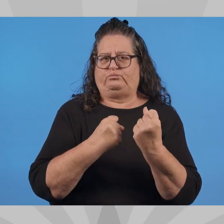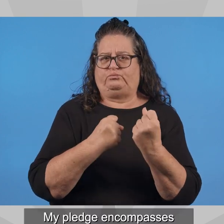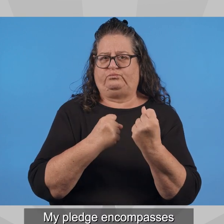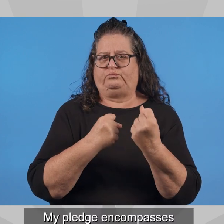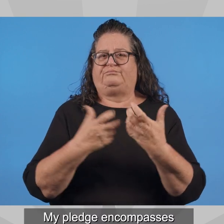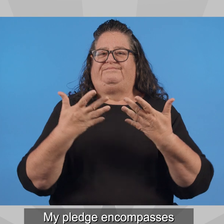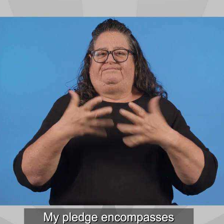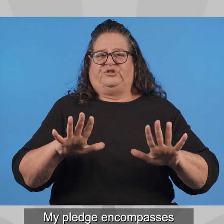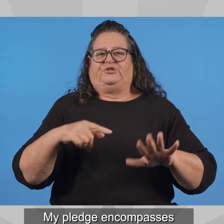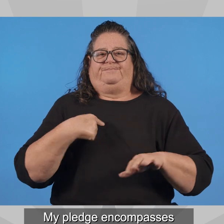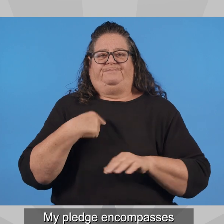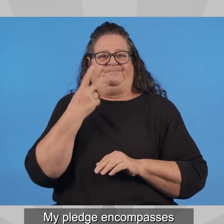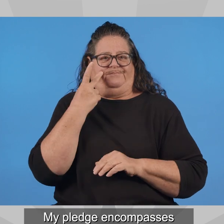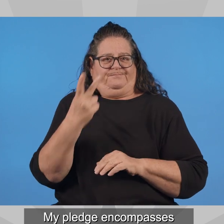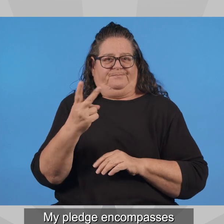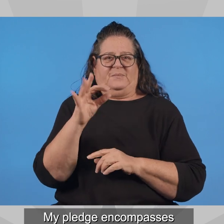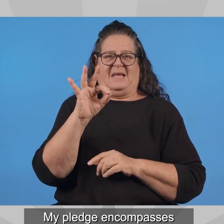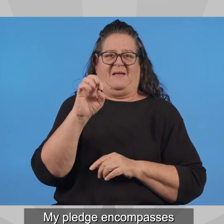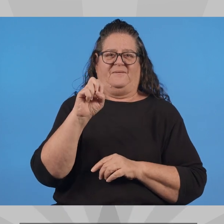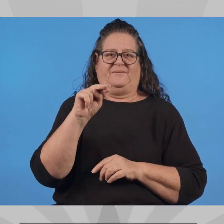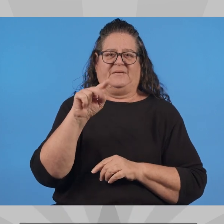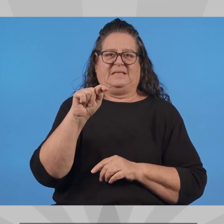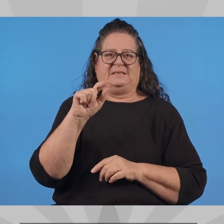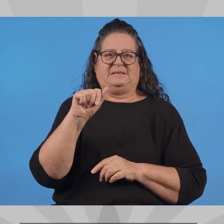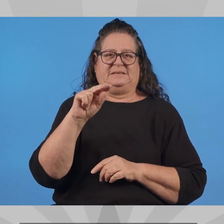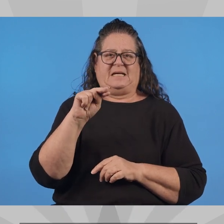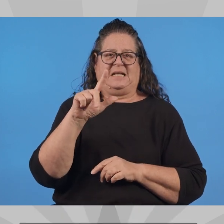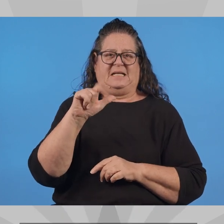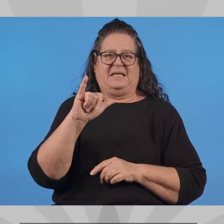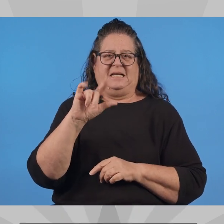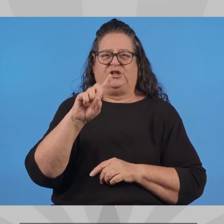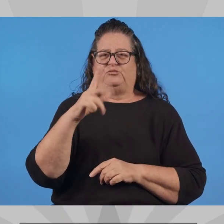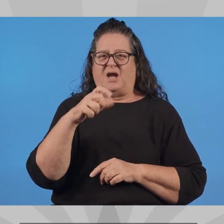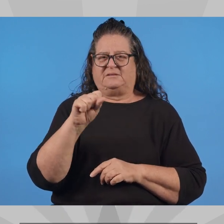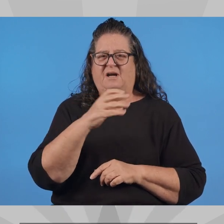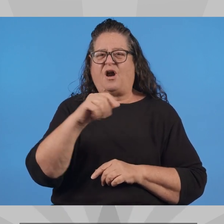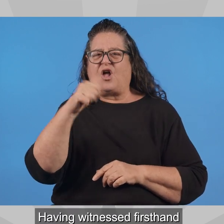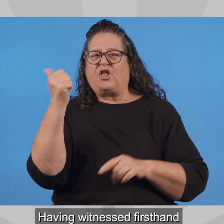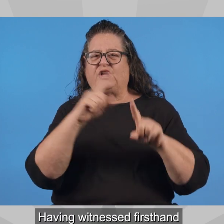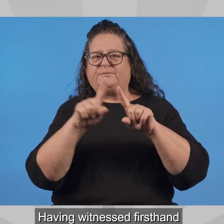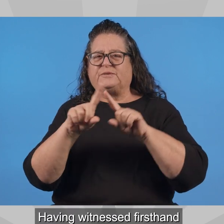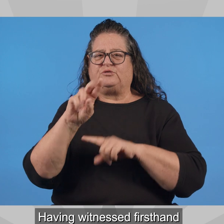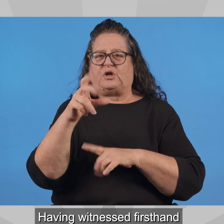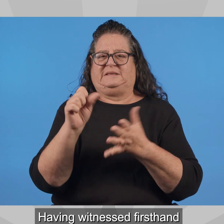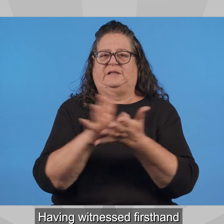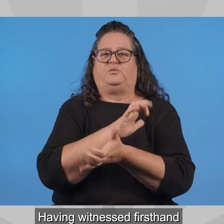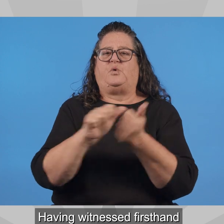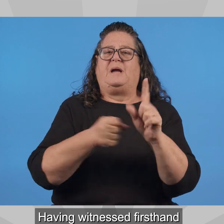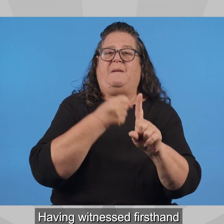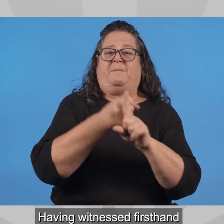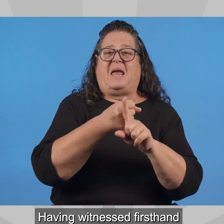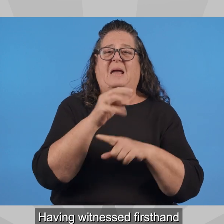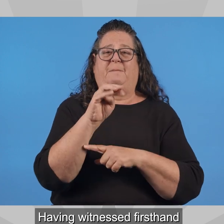My pledge encompasses strengthening law enforcement and securing our Arizona border. Having witnessed firsthand